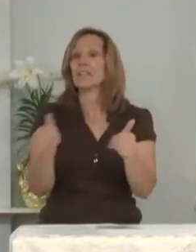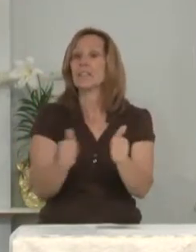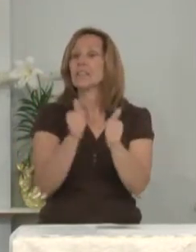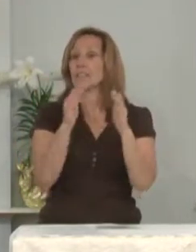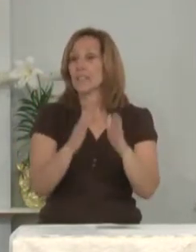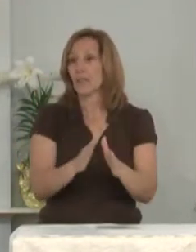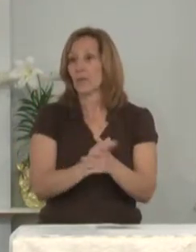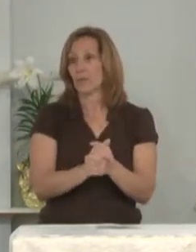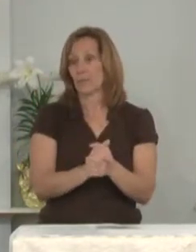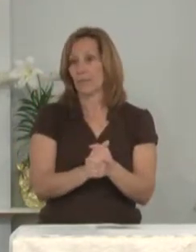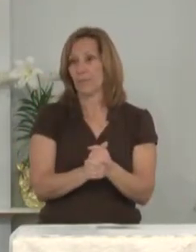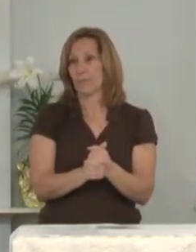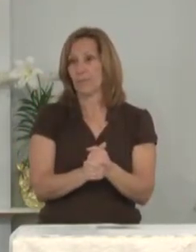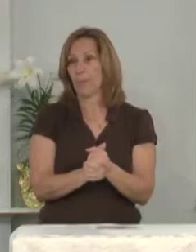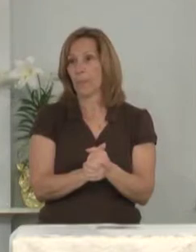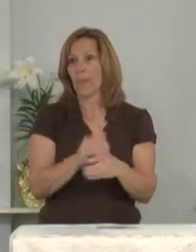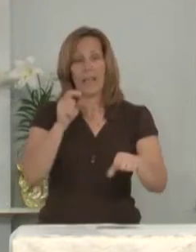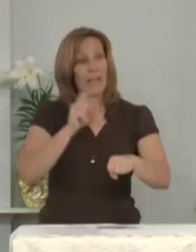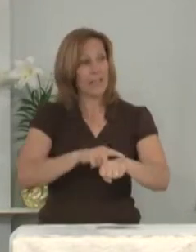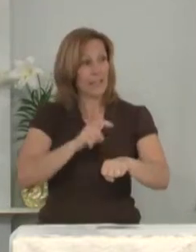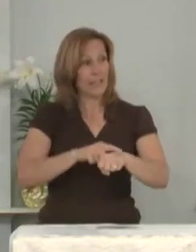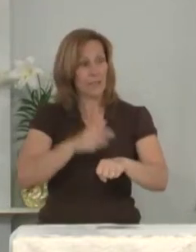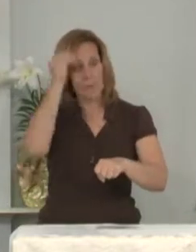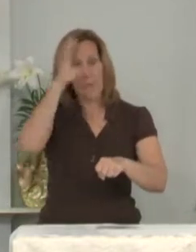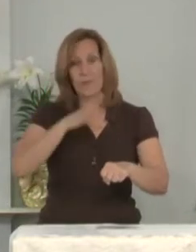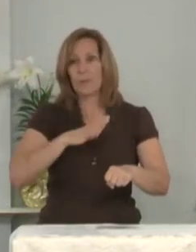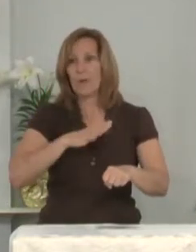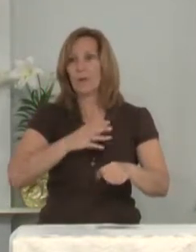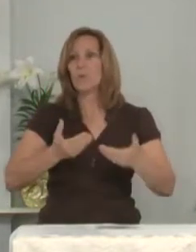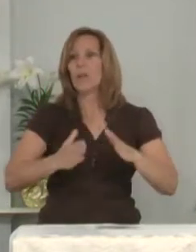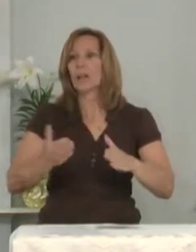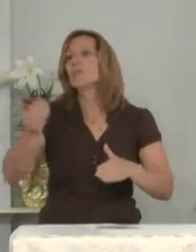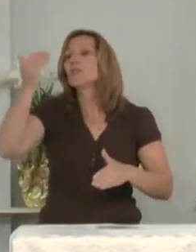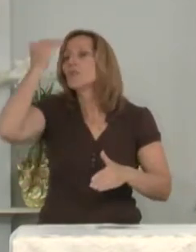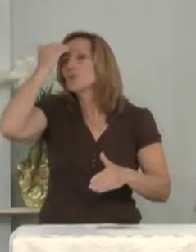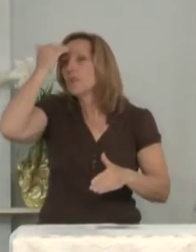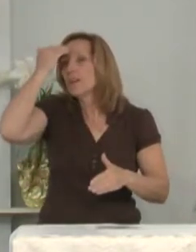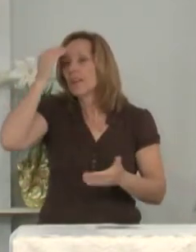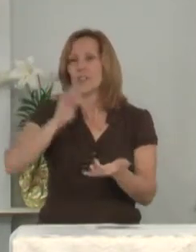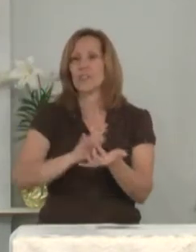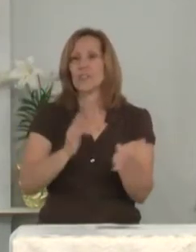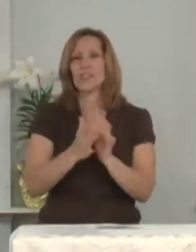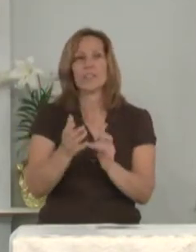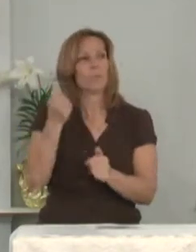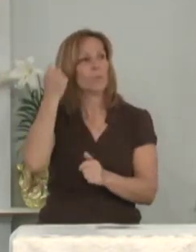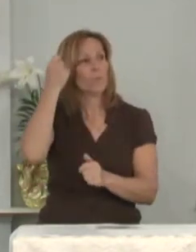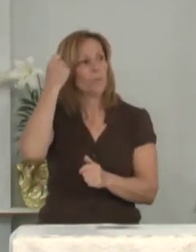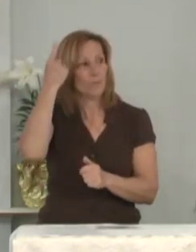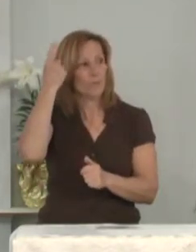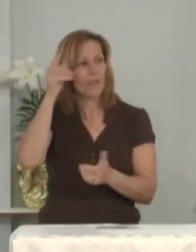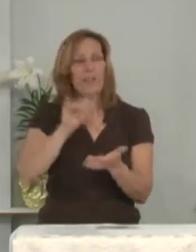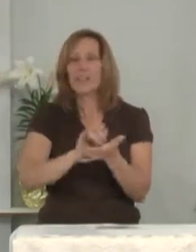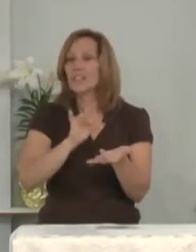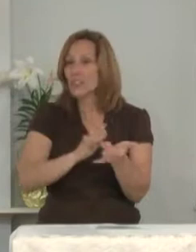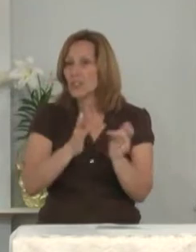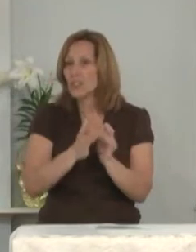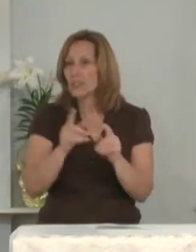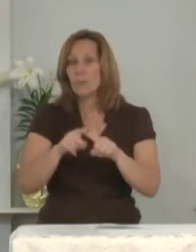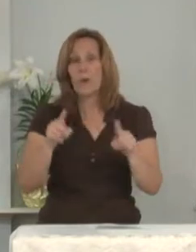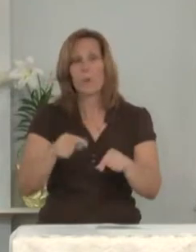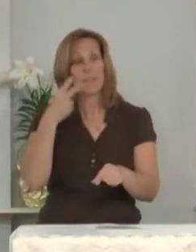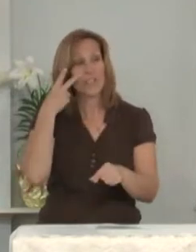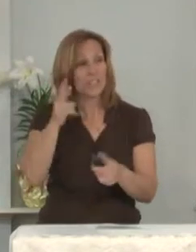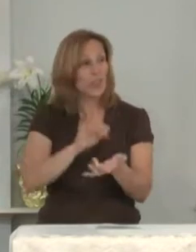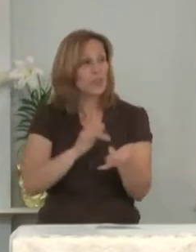them. At that time the men were allowed to recognize Jesus but when they saw